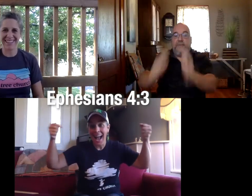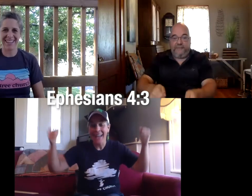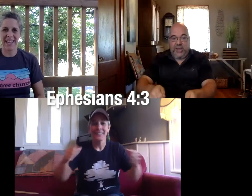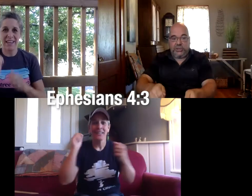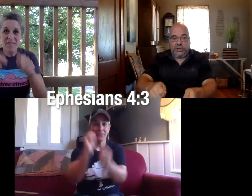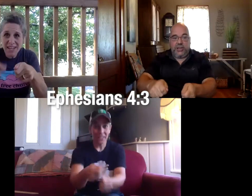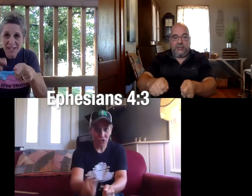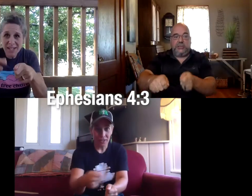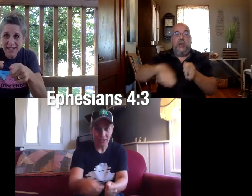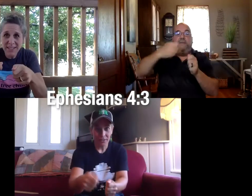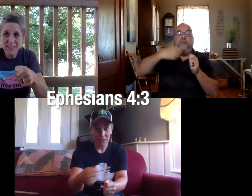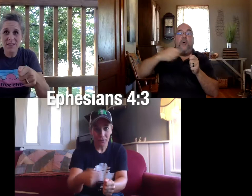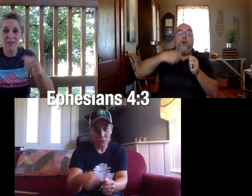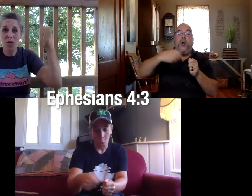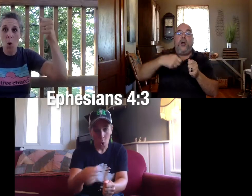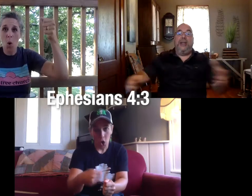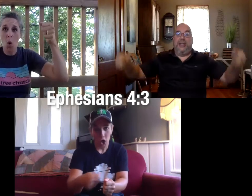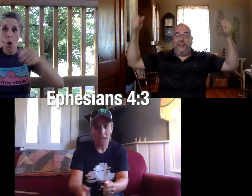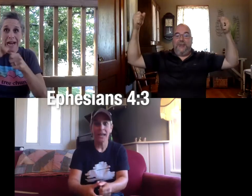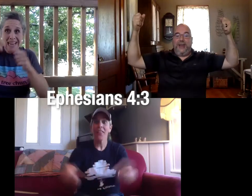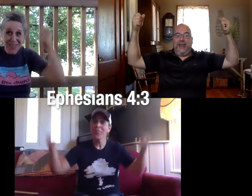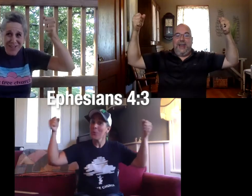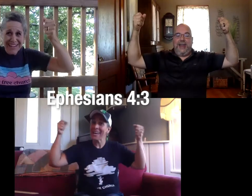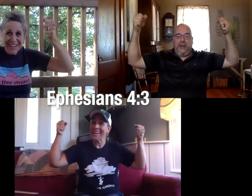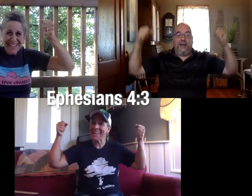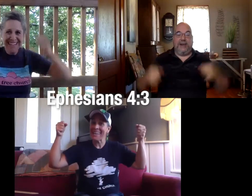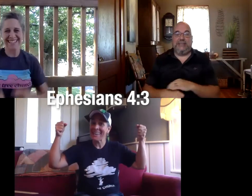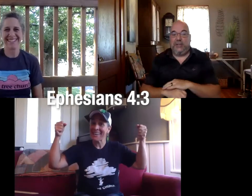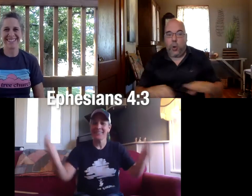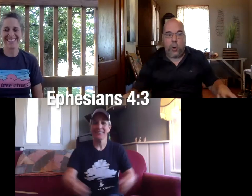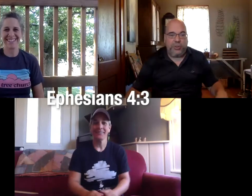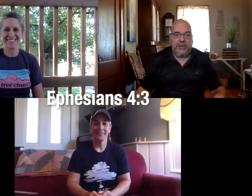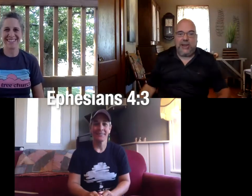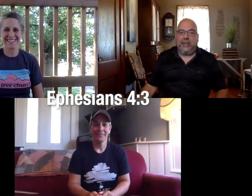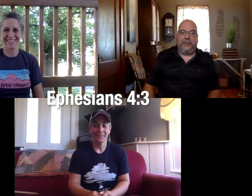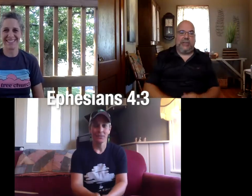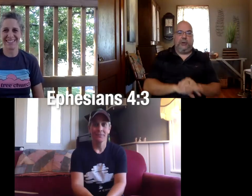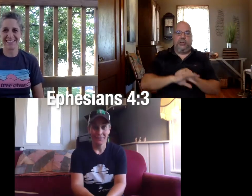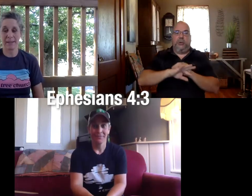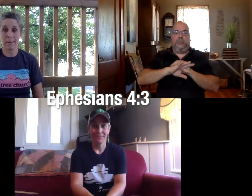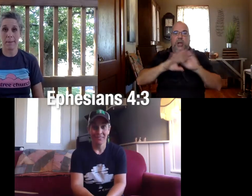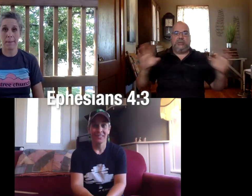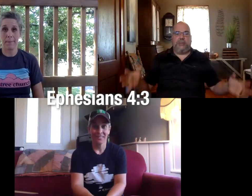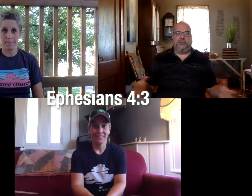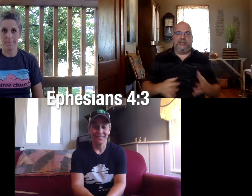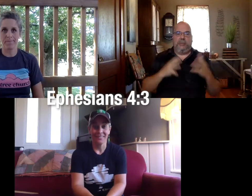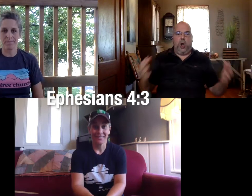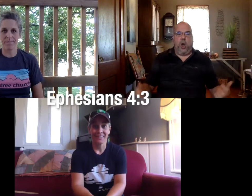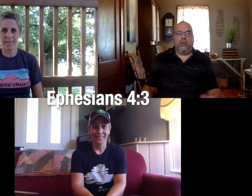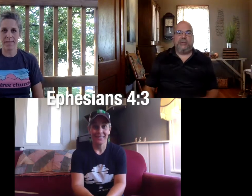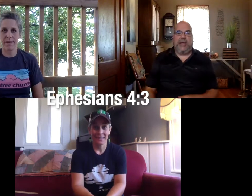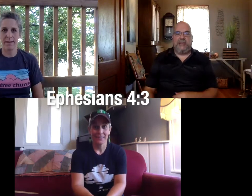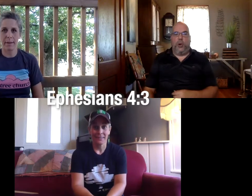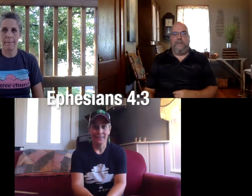ephesians four three all right let's see the whole thing together this time we're going to do it non-stop so we can see